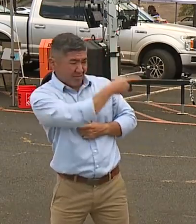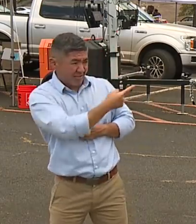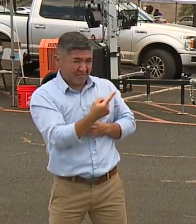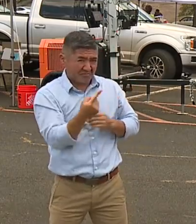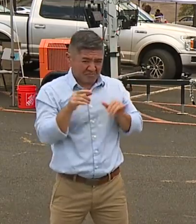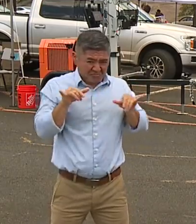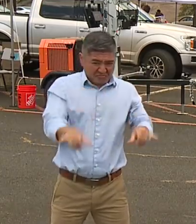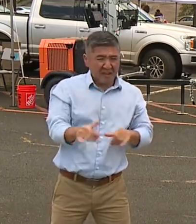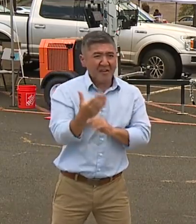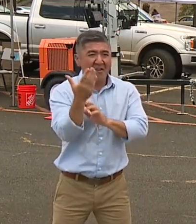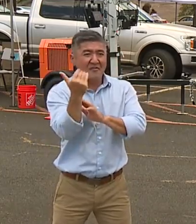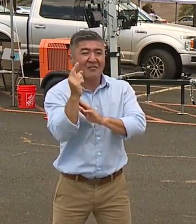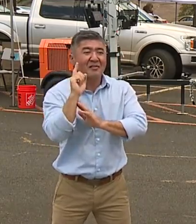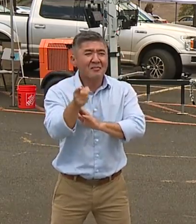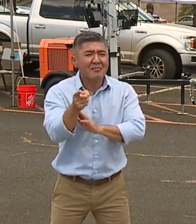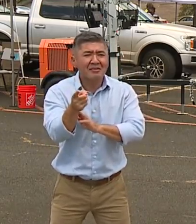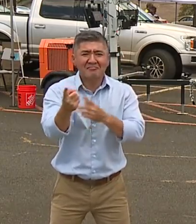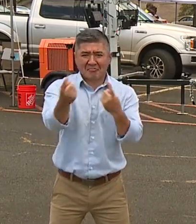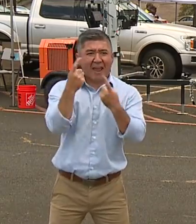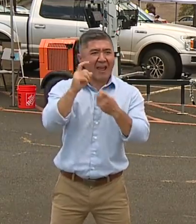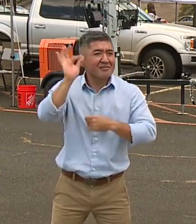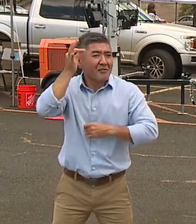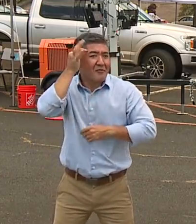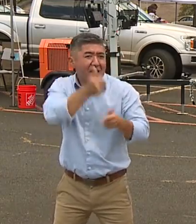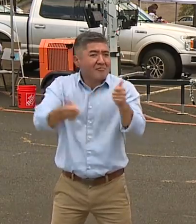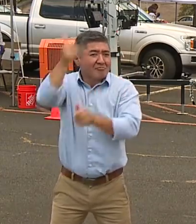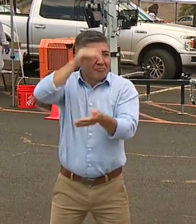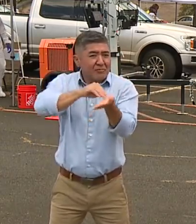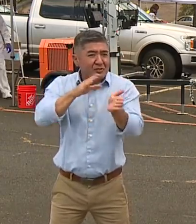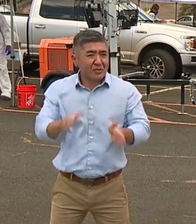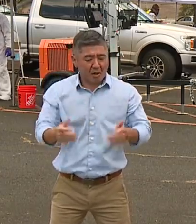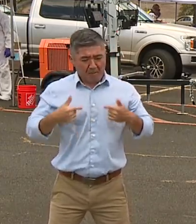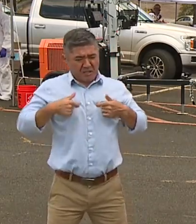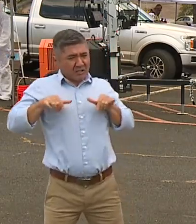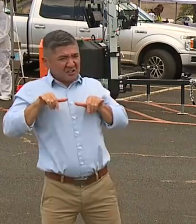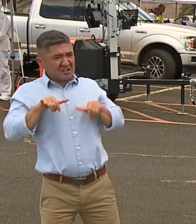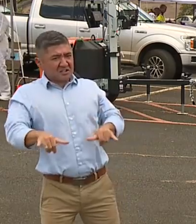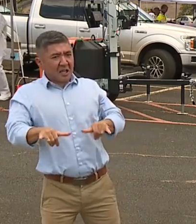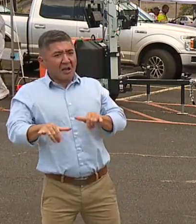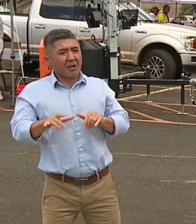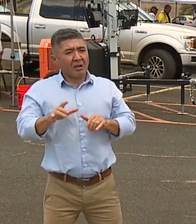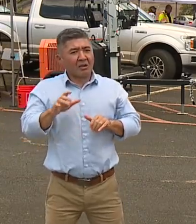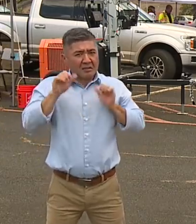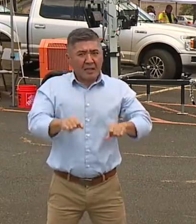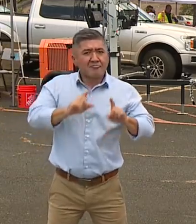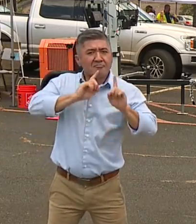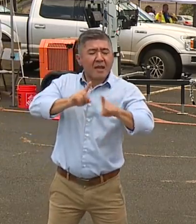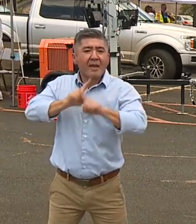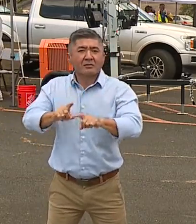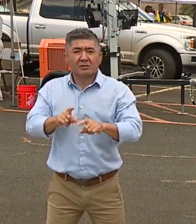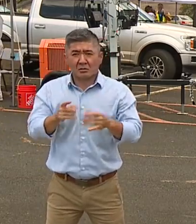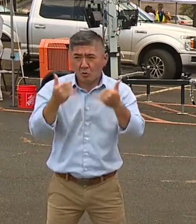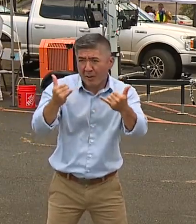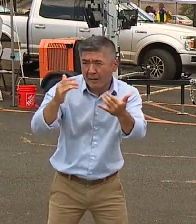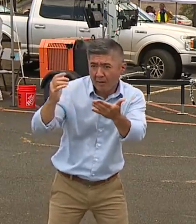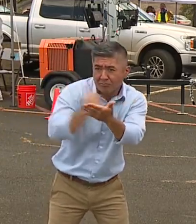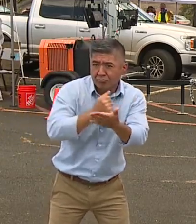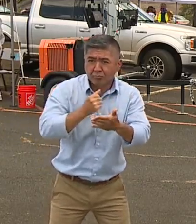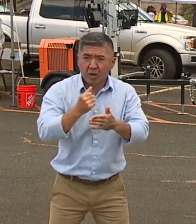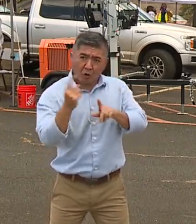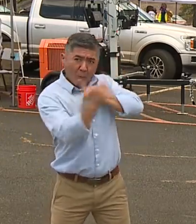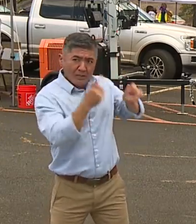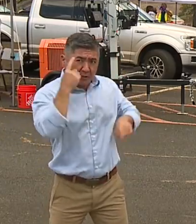of the Surgeon General. I'm willing to stay longer to answer questions. But we'll go with him. And perhaps you ask him all the questions you have